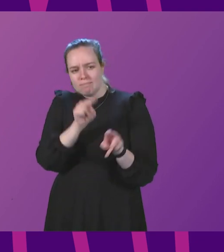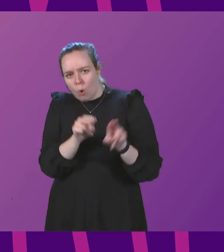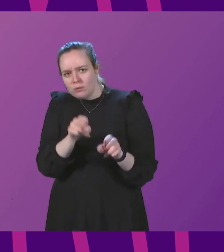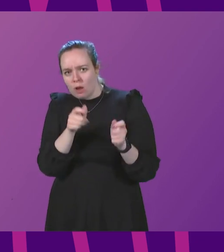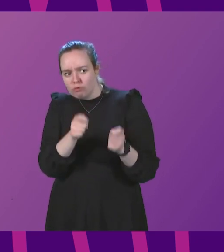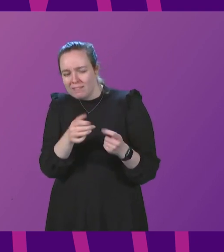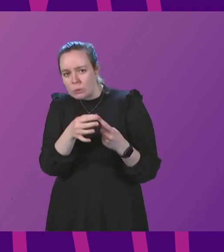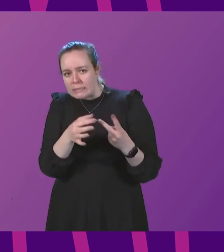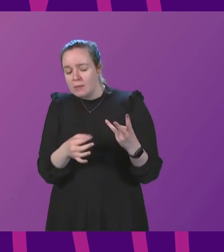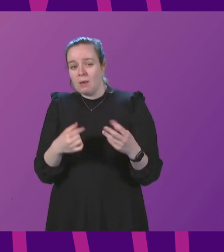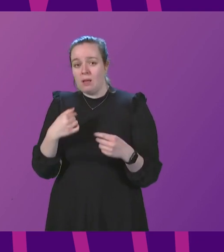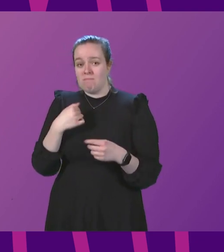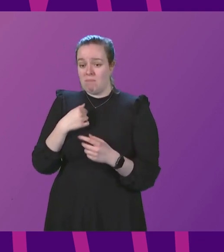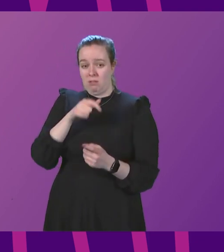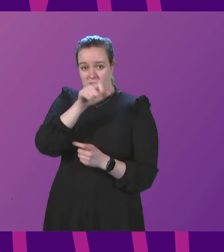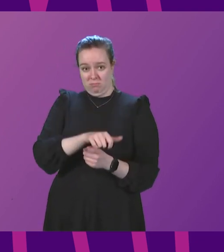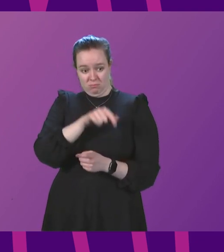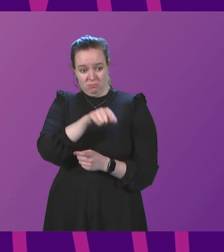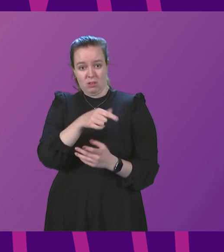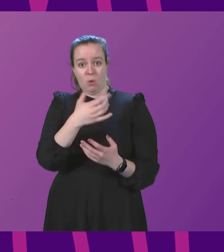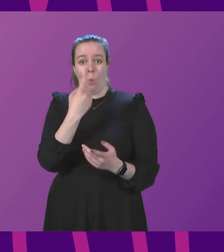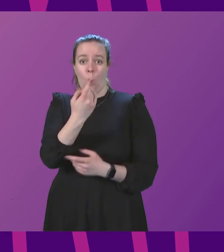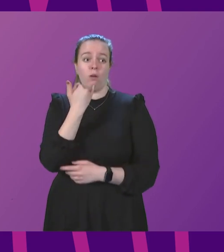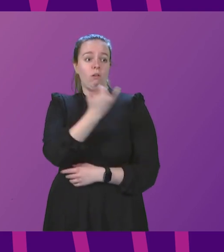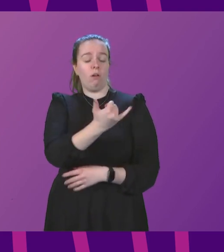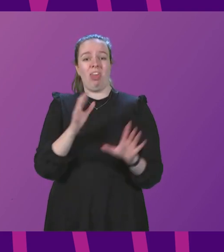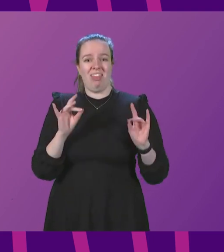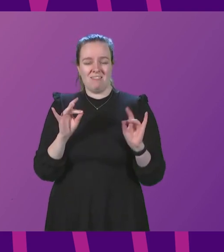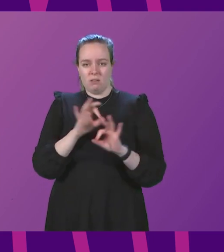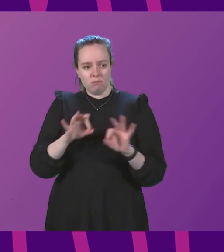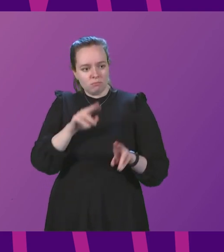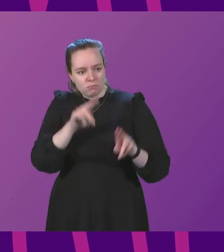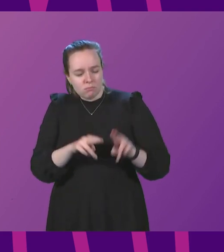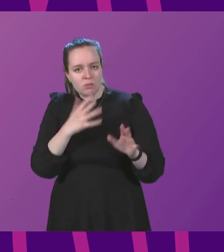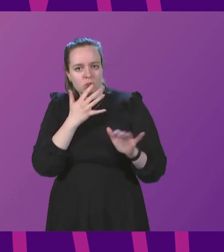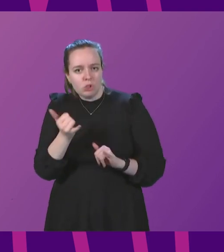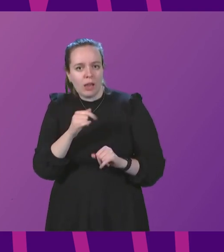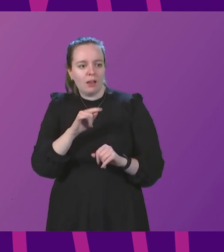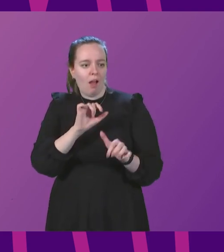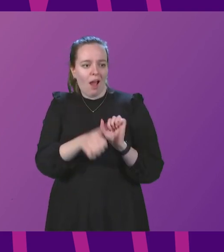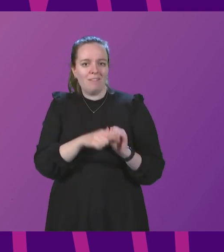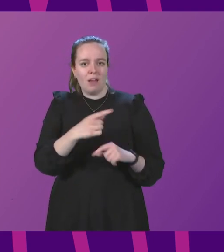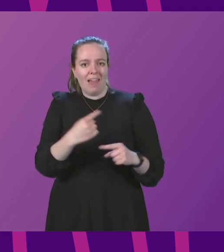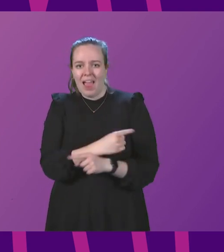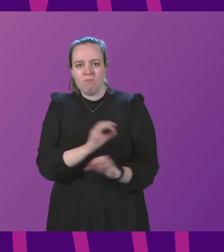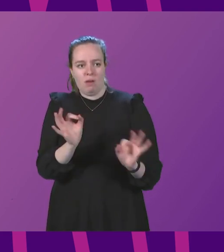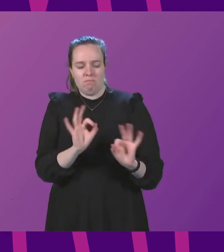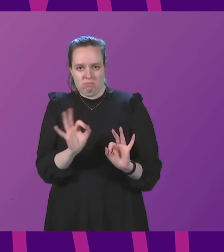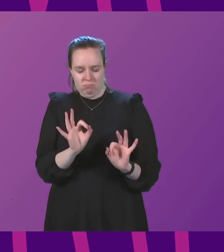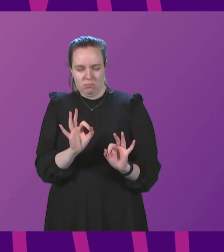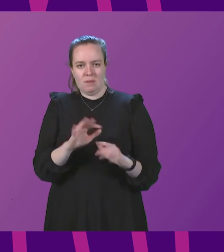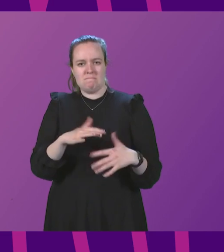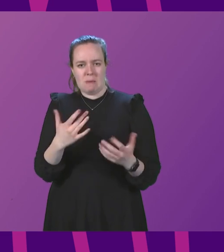constituent only received one phone call following this event she was not monitored at all in the days following her error despite